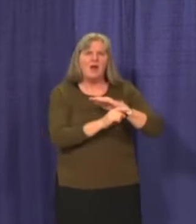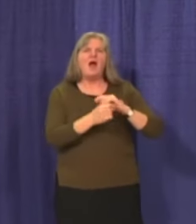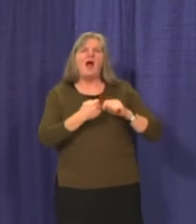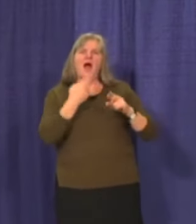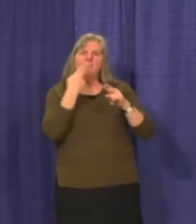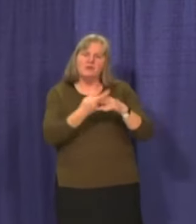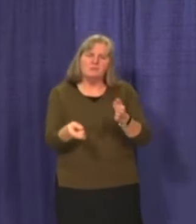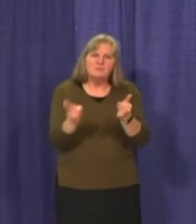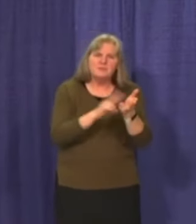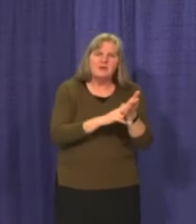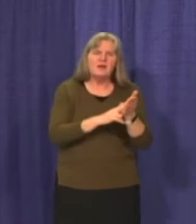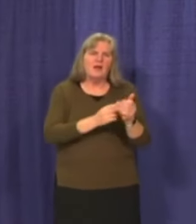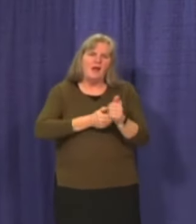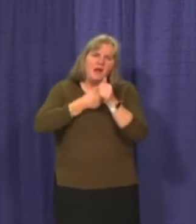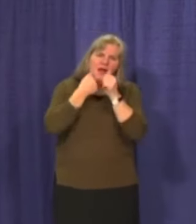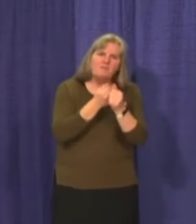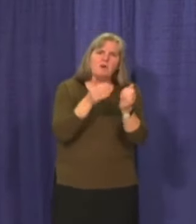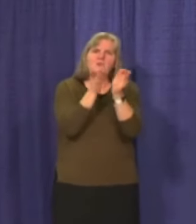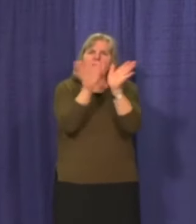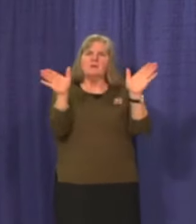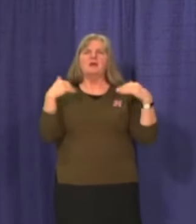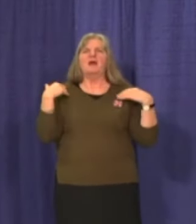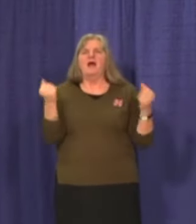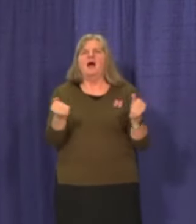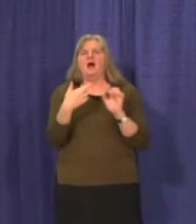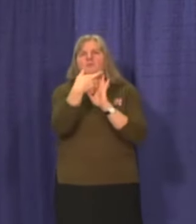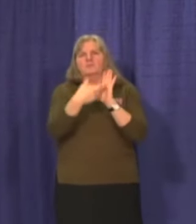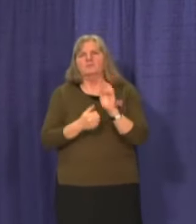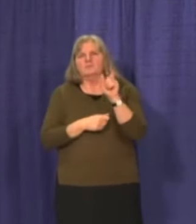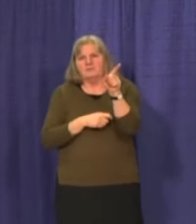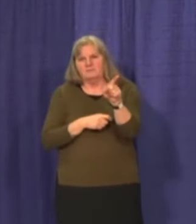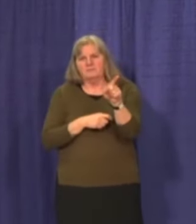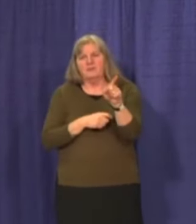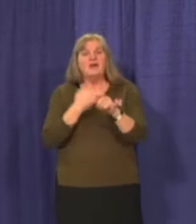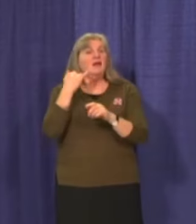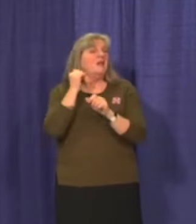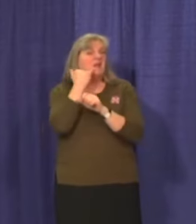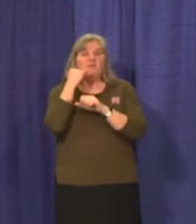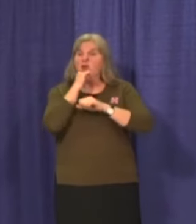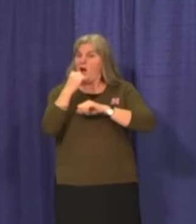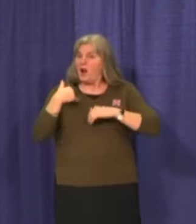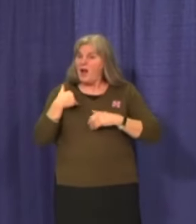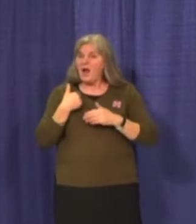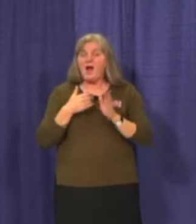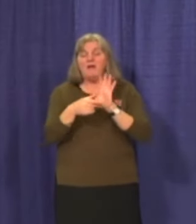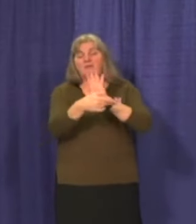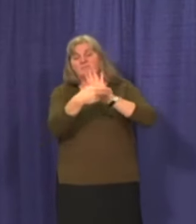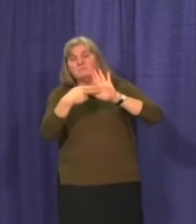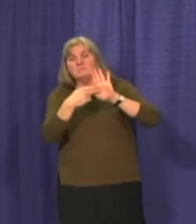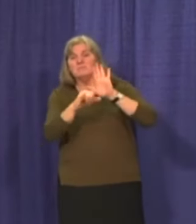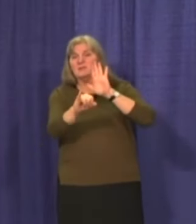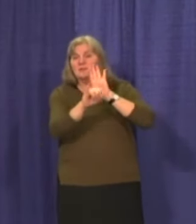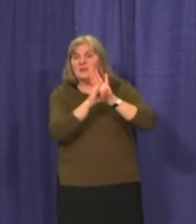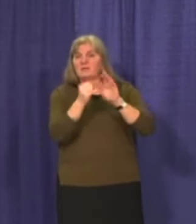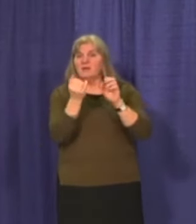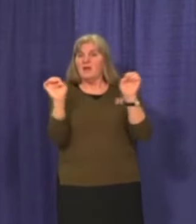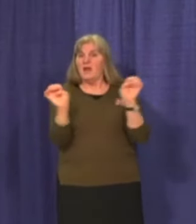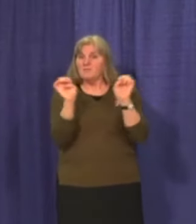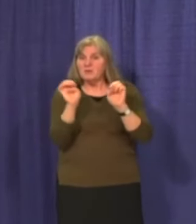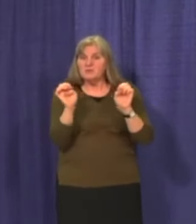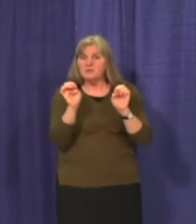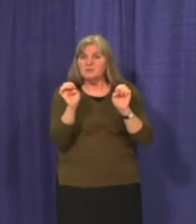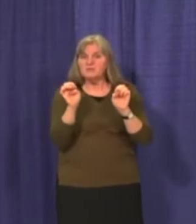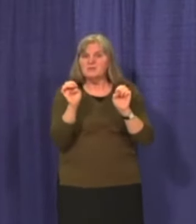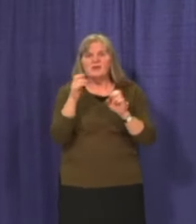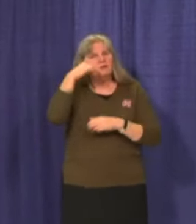and comply with public safety measures. Without the state of emergency, the government does not have the authority to enforce these